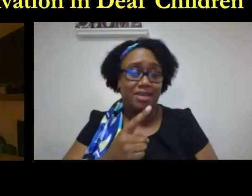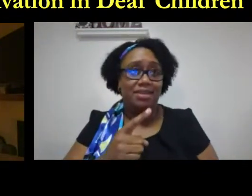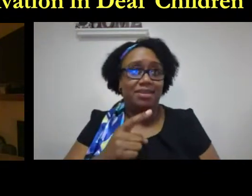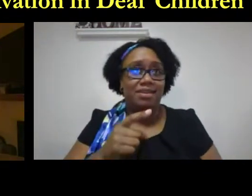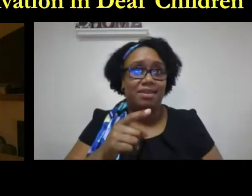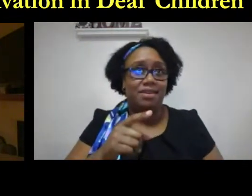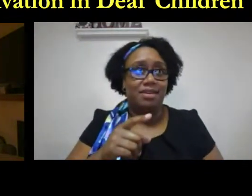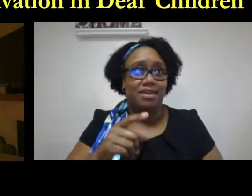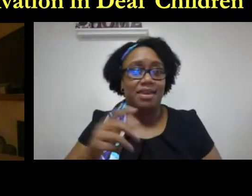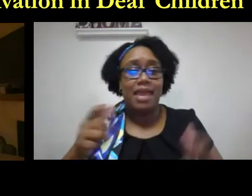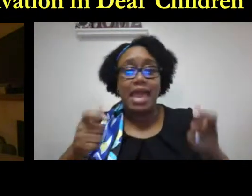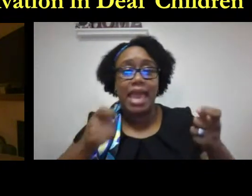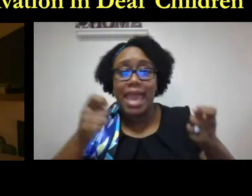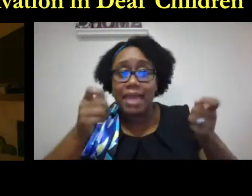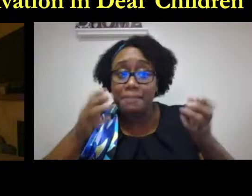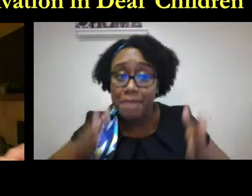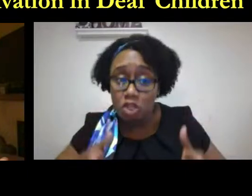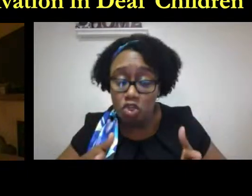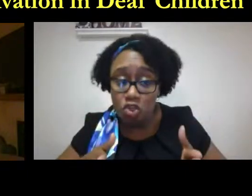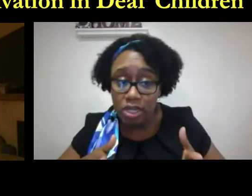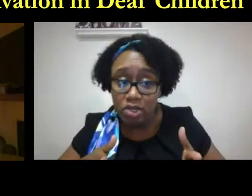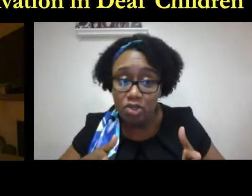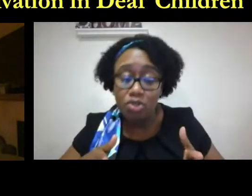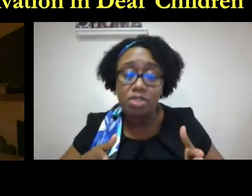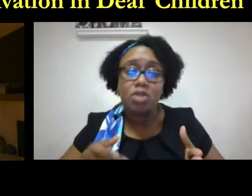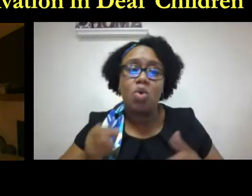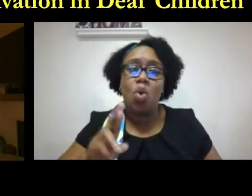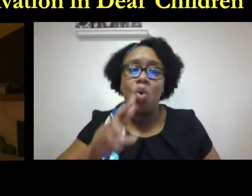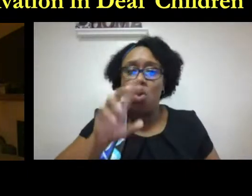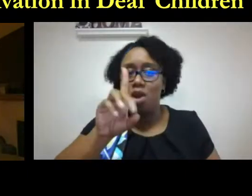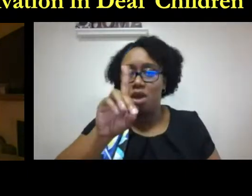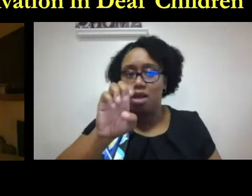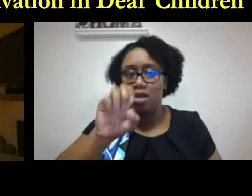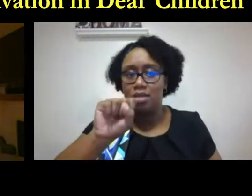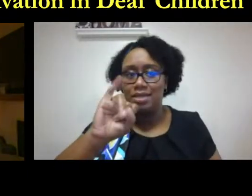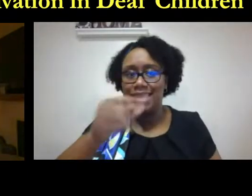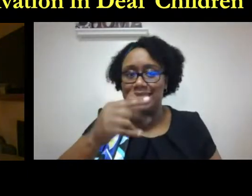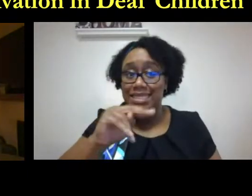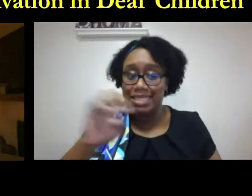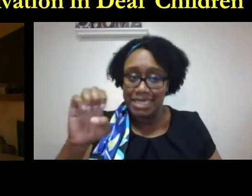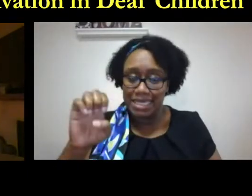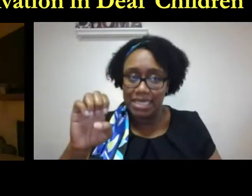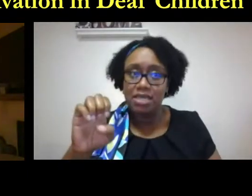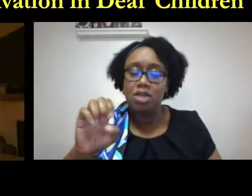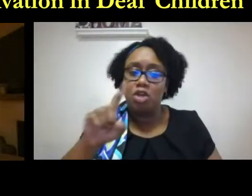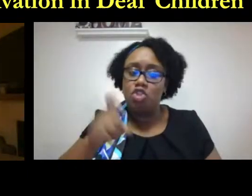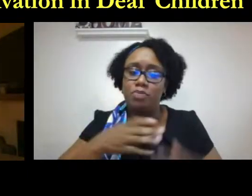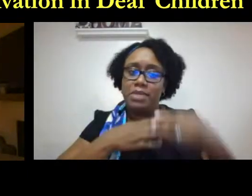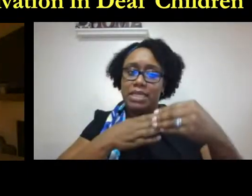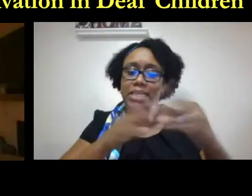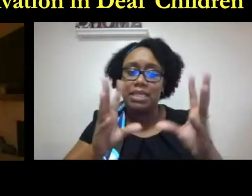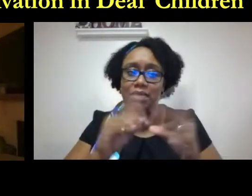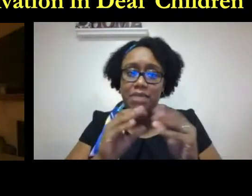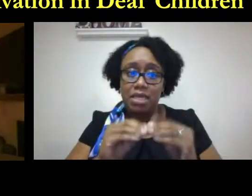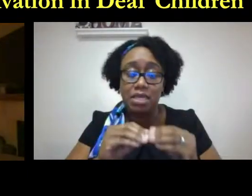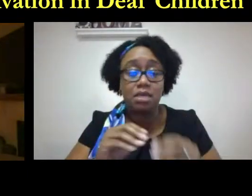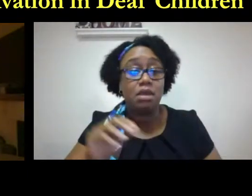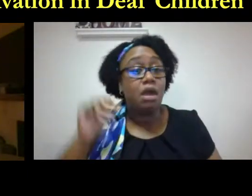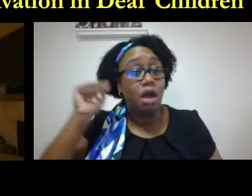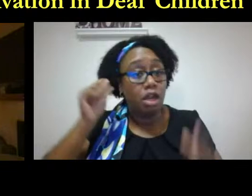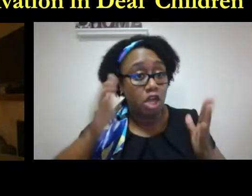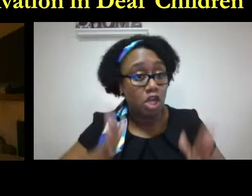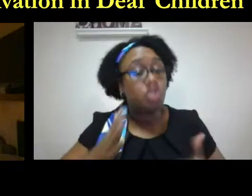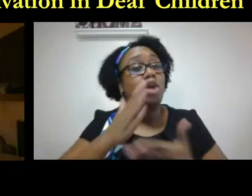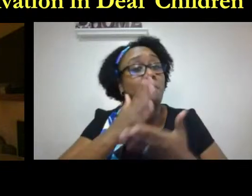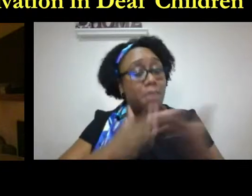mallory speaking no i don't believe that to be appropriate the administrators or the